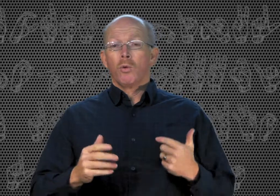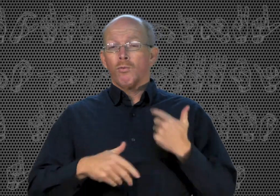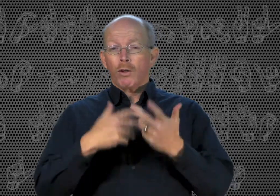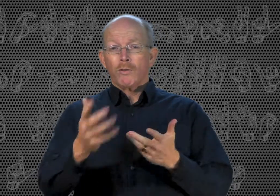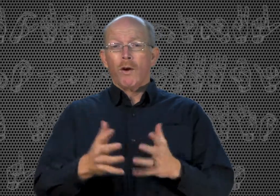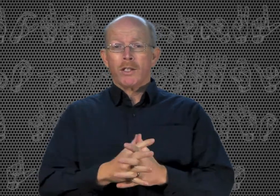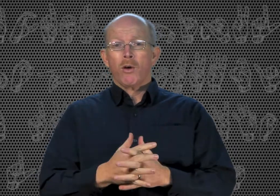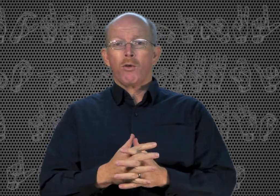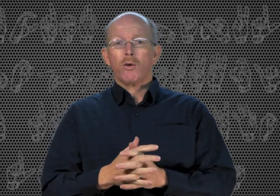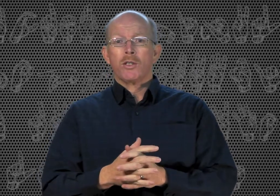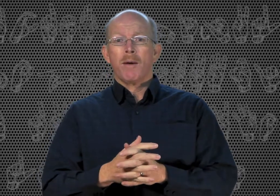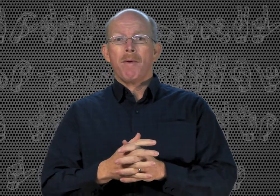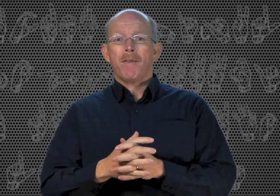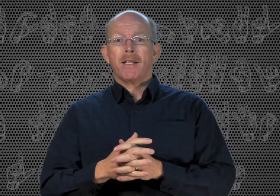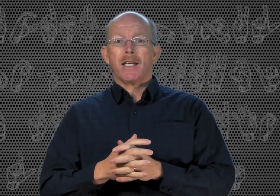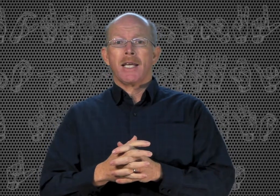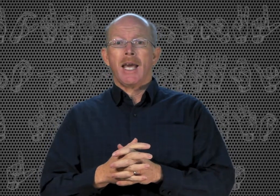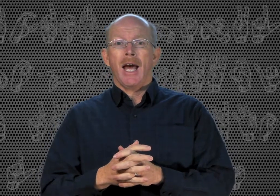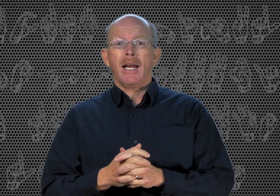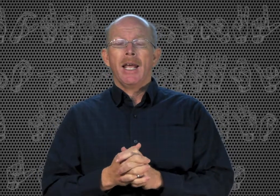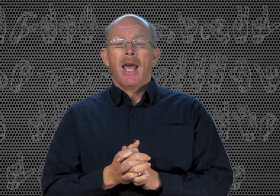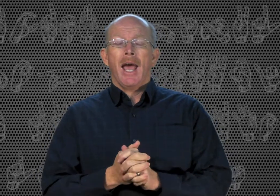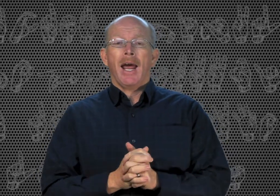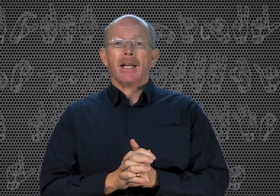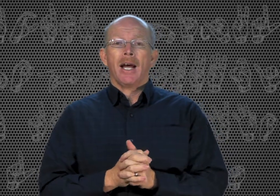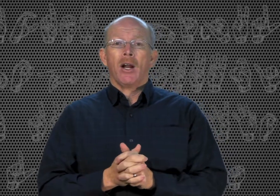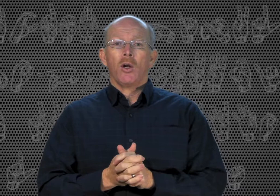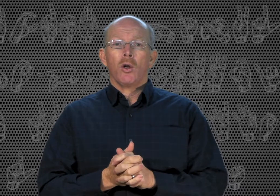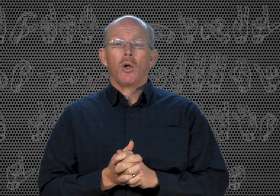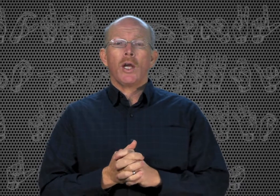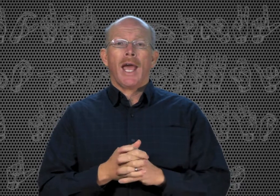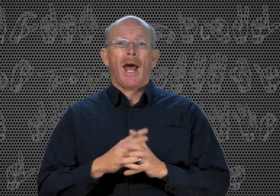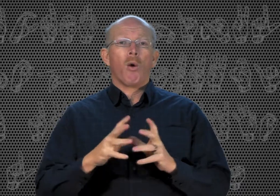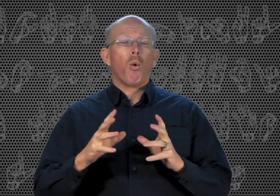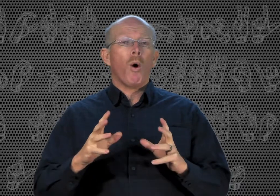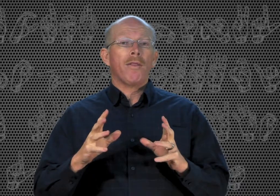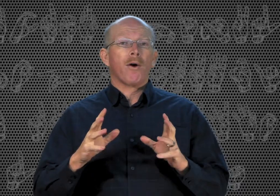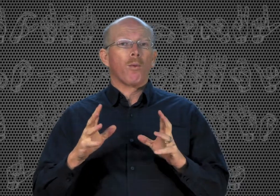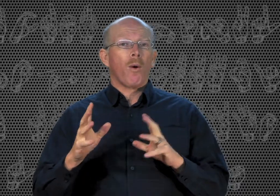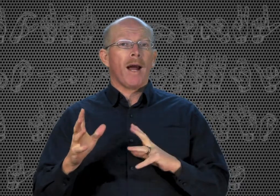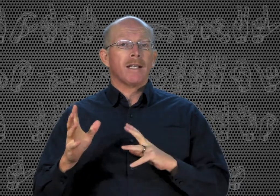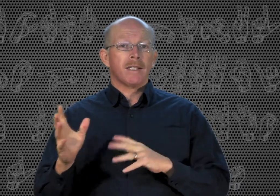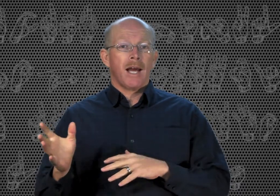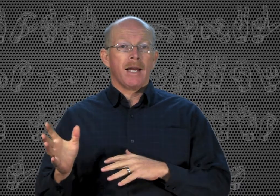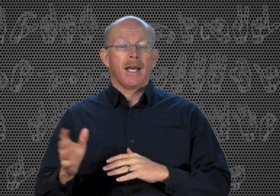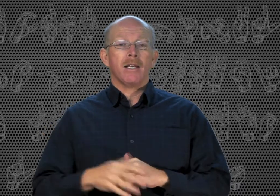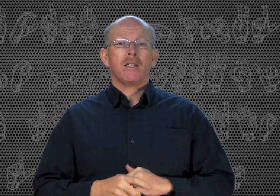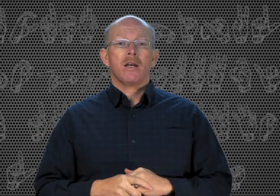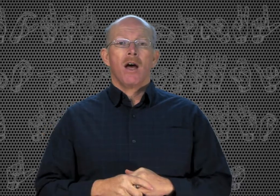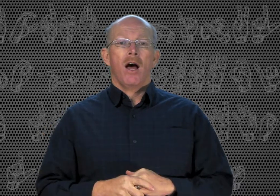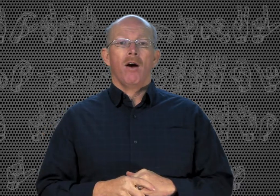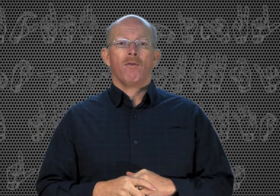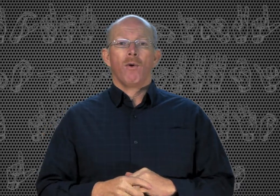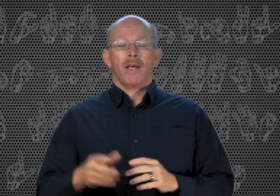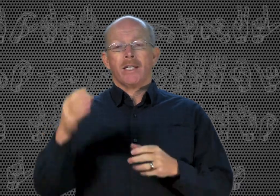First of all, let's go through some of these again and look at what the right sign is for these.